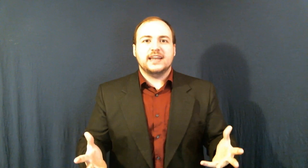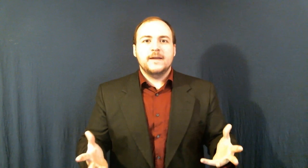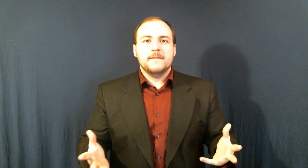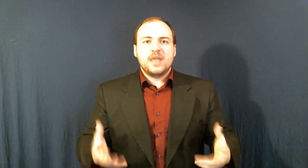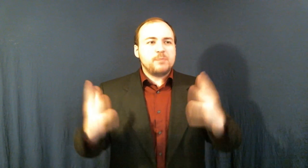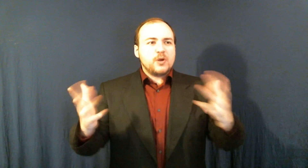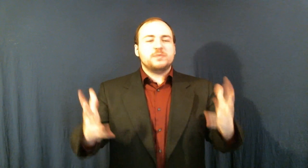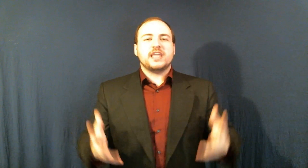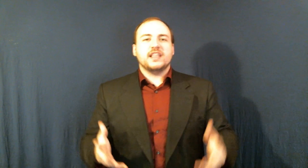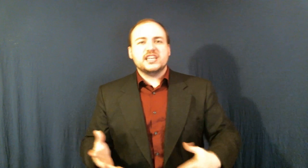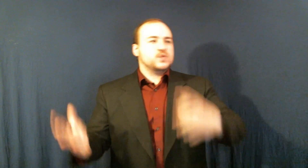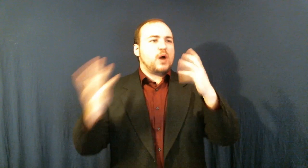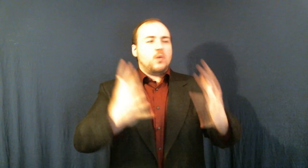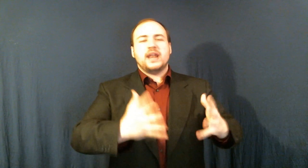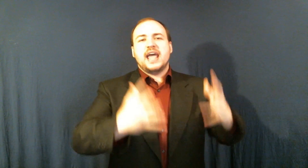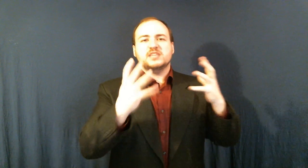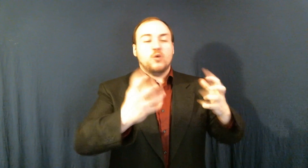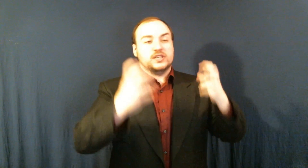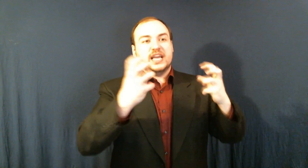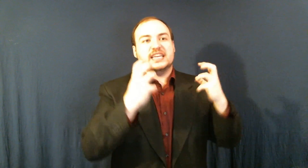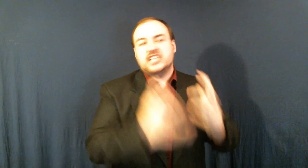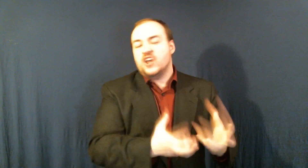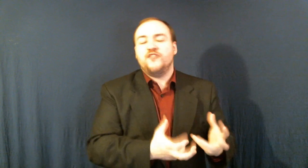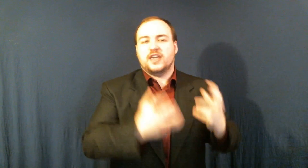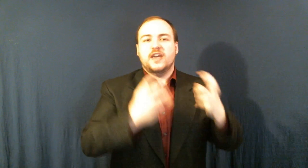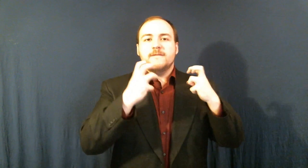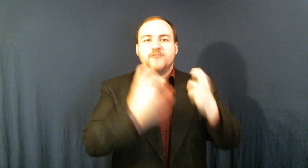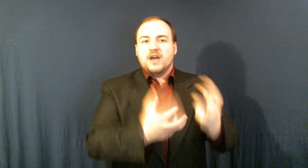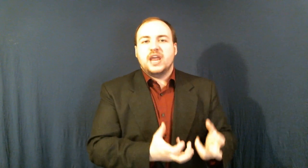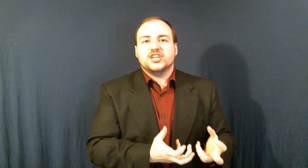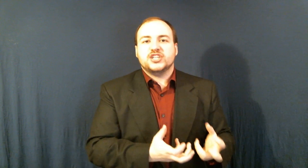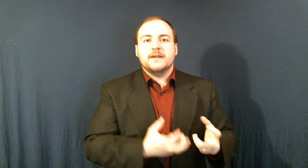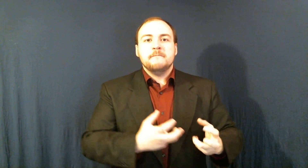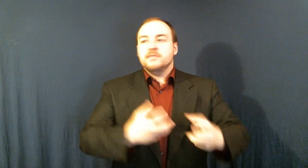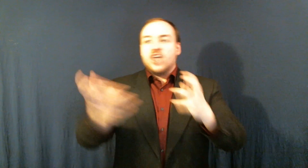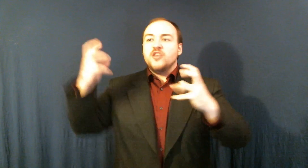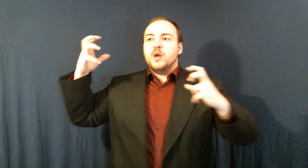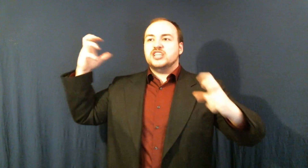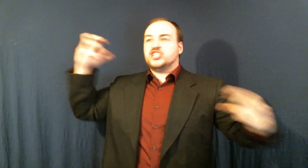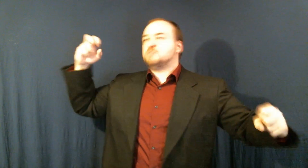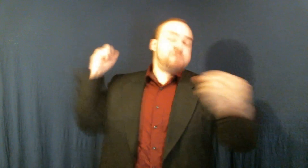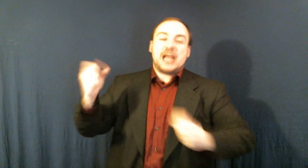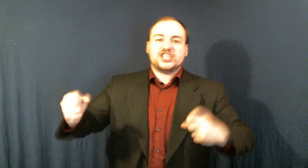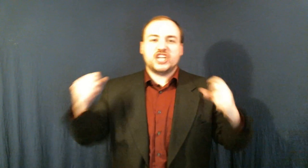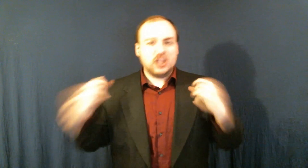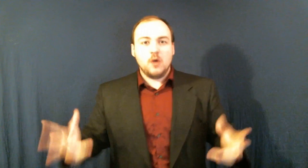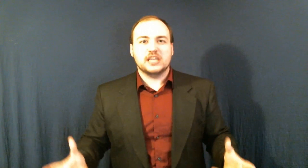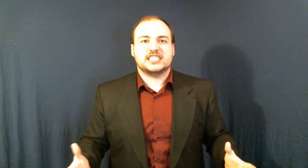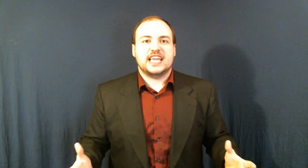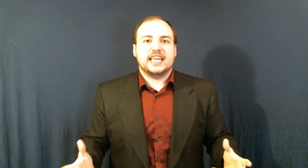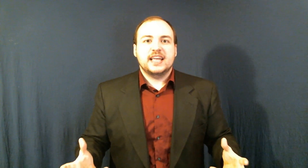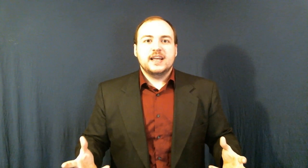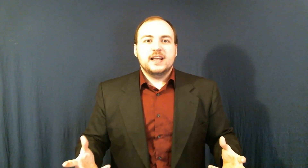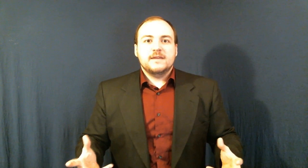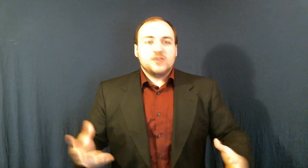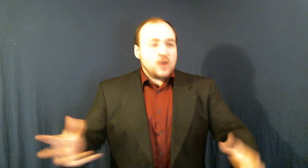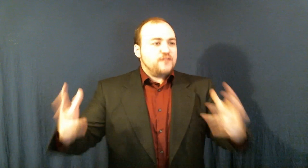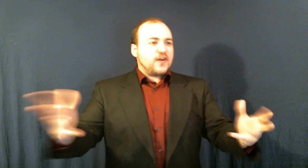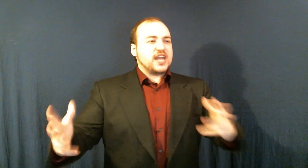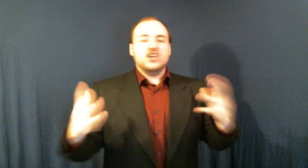and both speculations while one has more scientific foundation the other one is just batshit lunacy! So a fucking